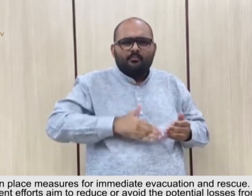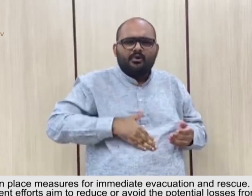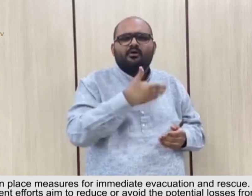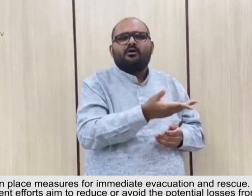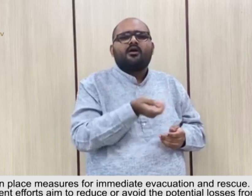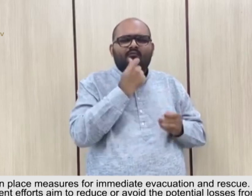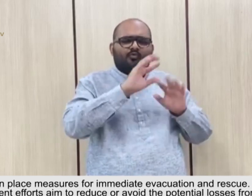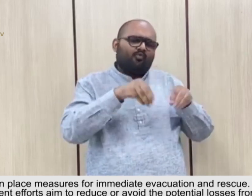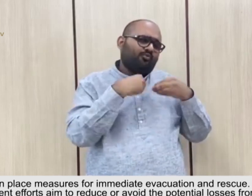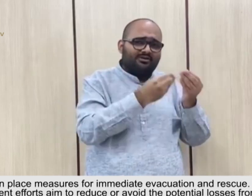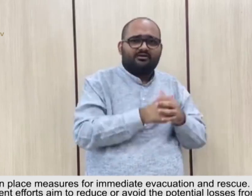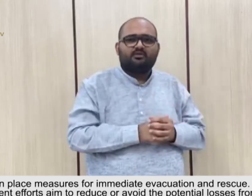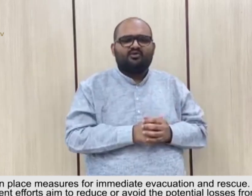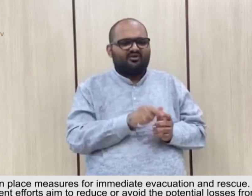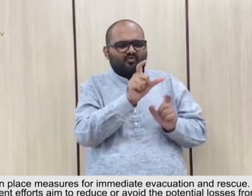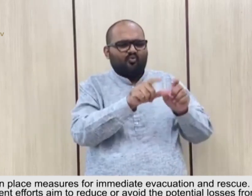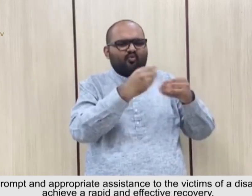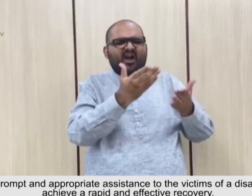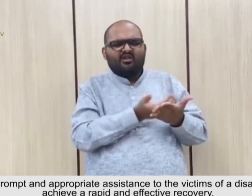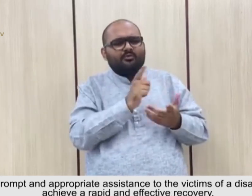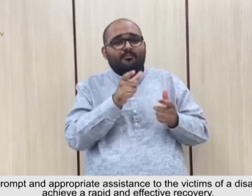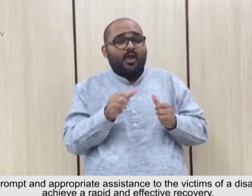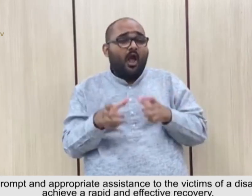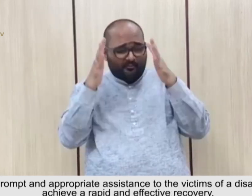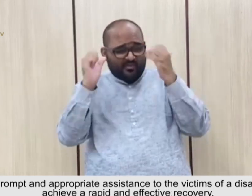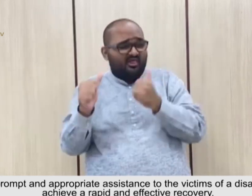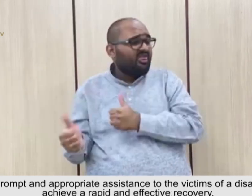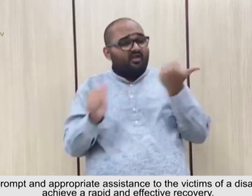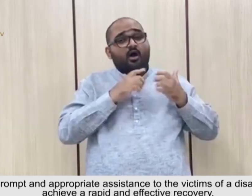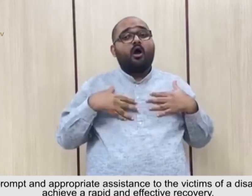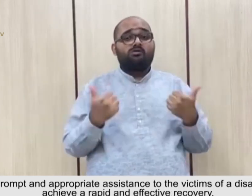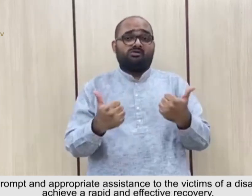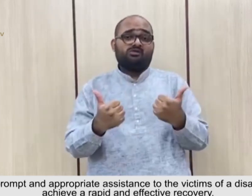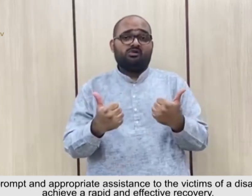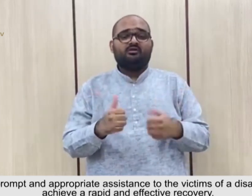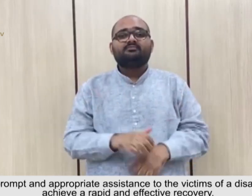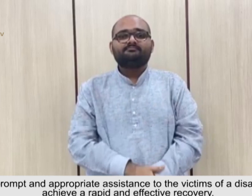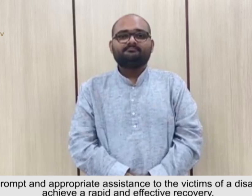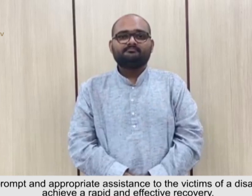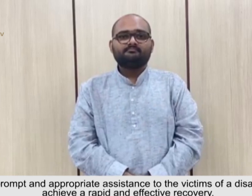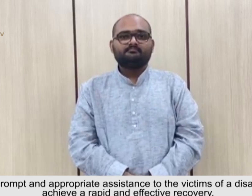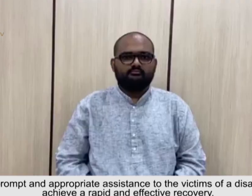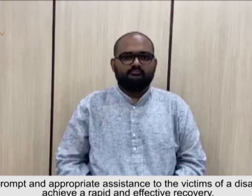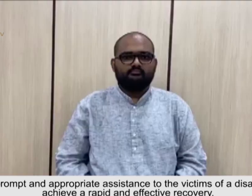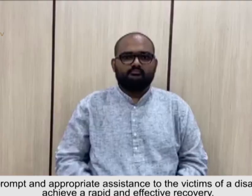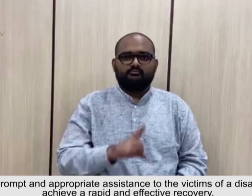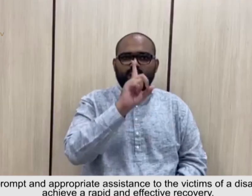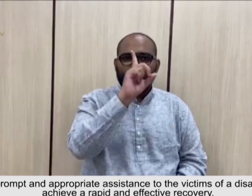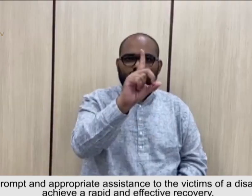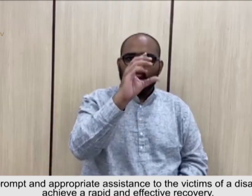hazards, assure, prompt and appropriate assistance to the victims of a disaster and achieve a rapid and effective recovery.